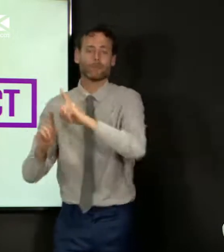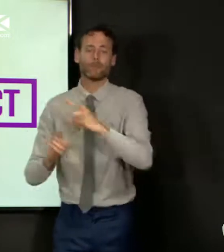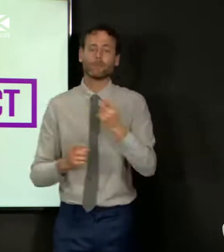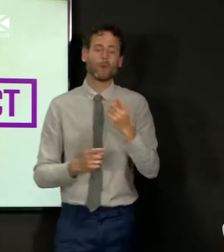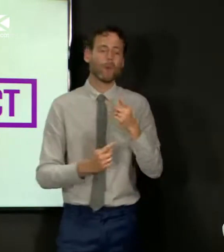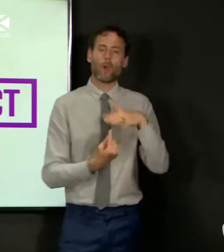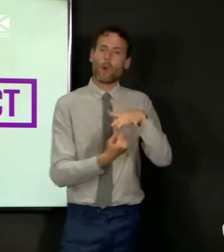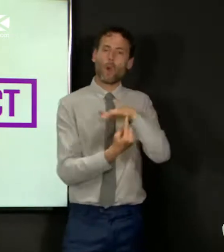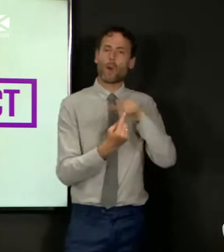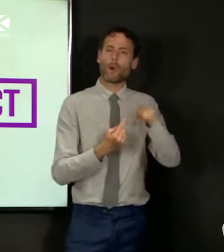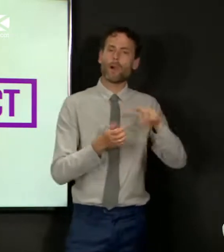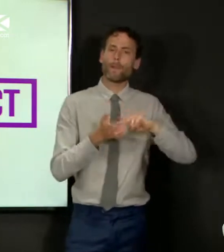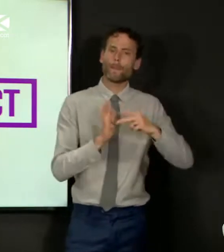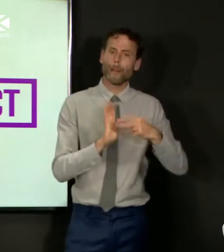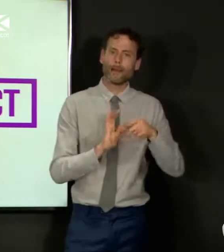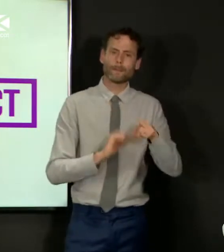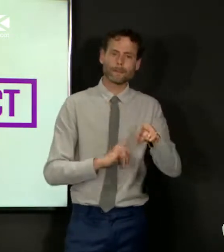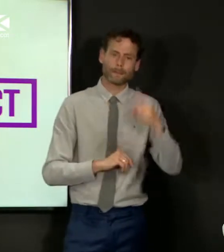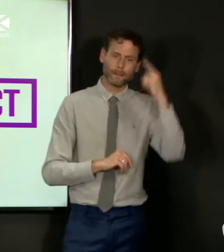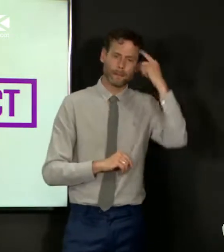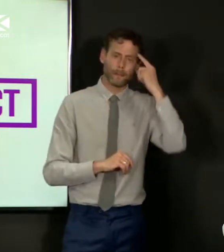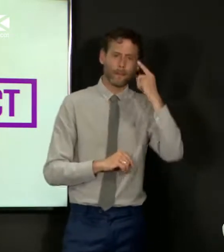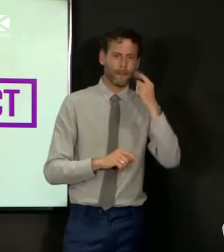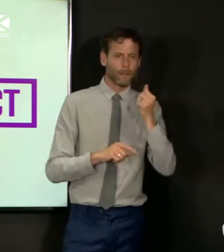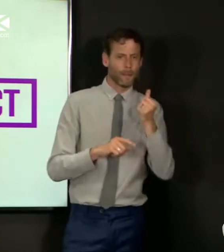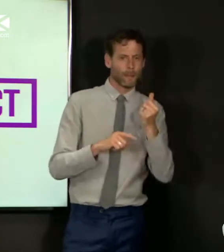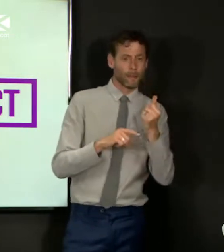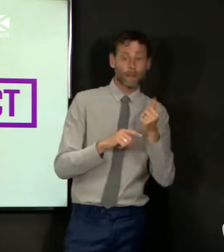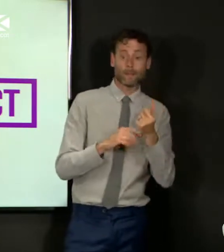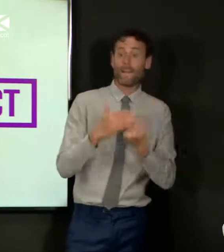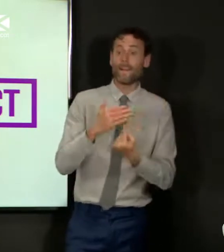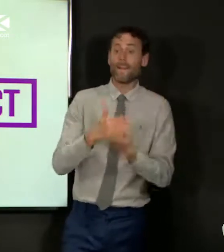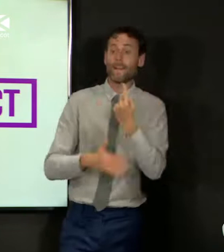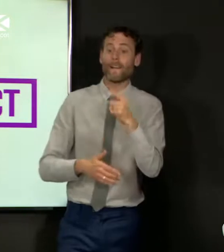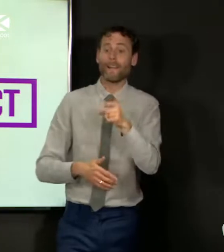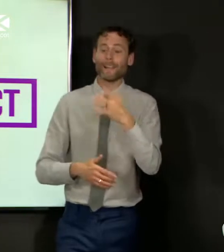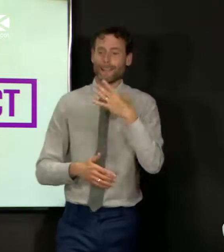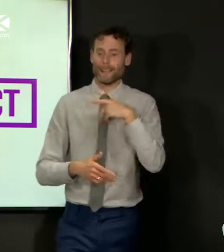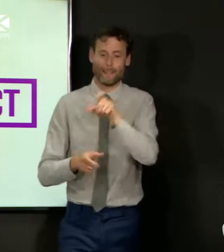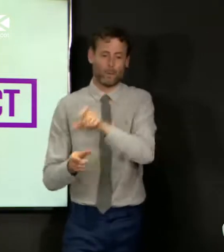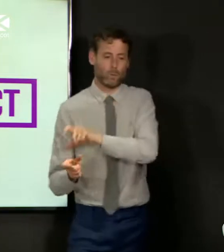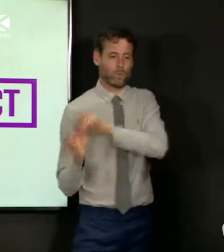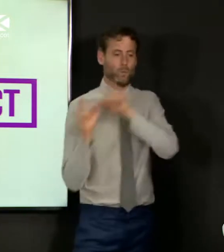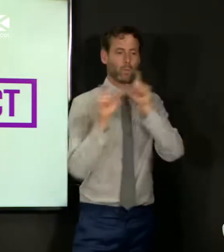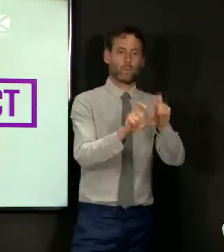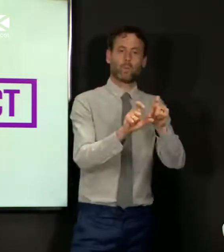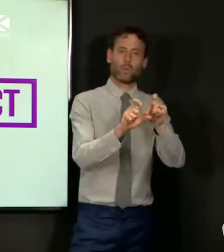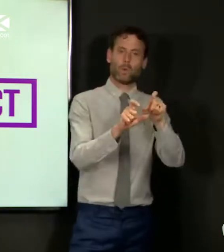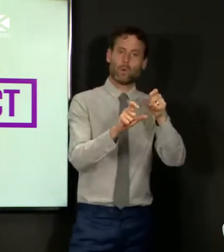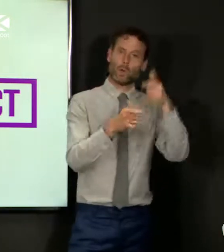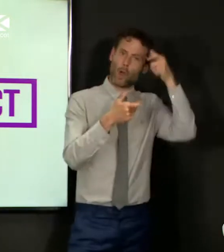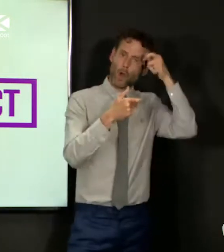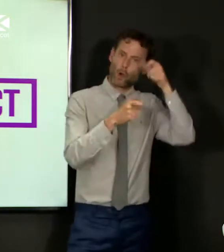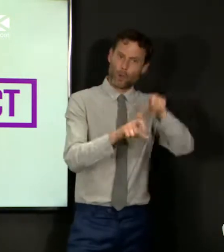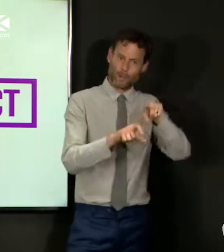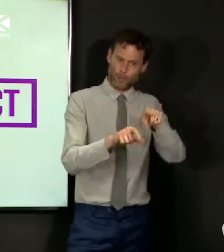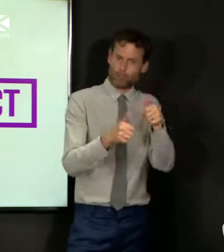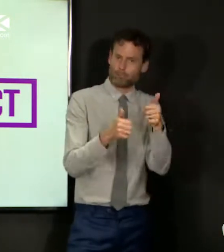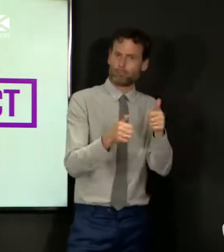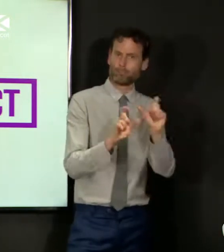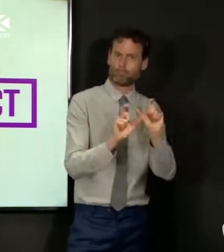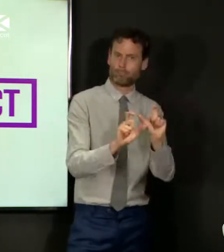arrangements that are there to provide quality accommodation should someone be in a position where their own